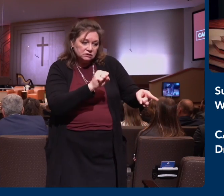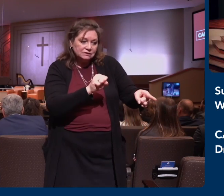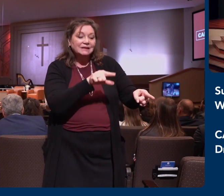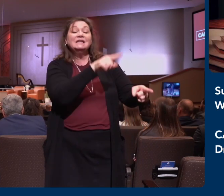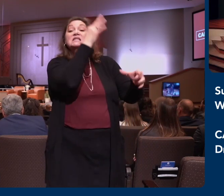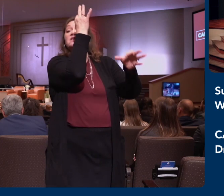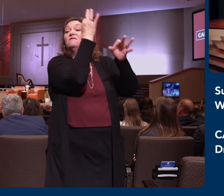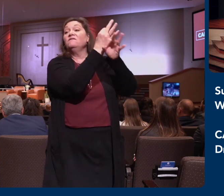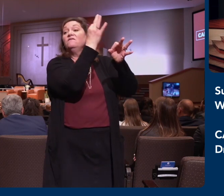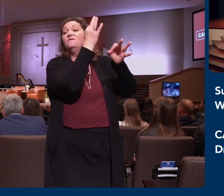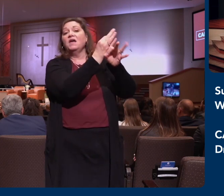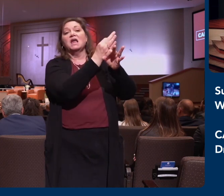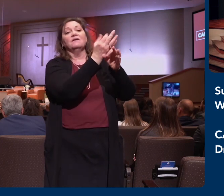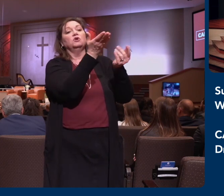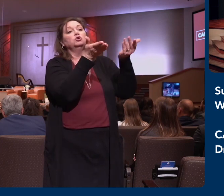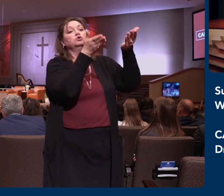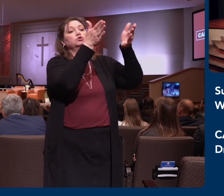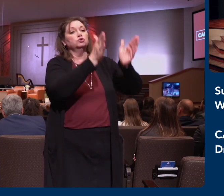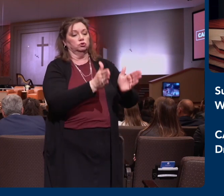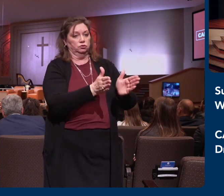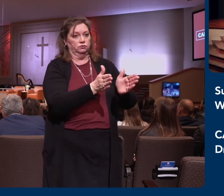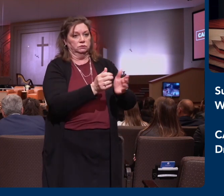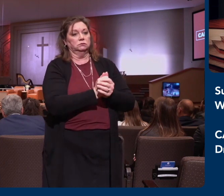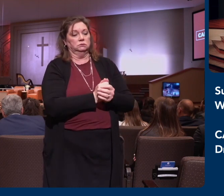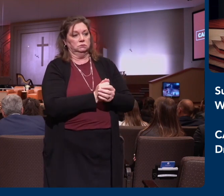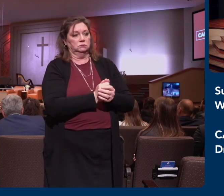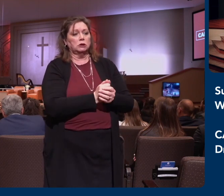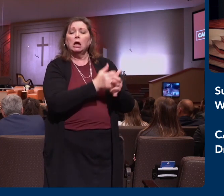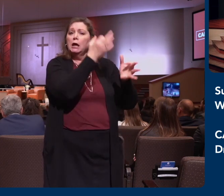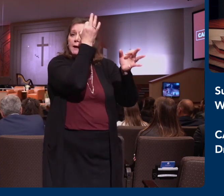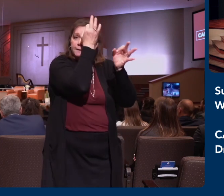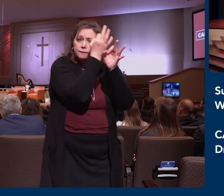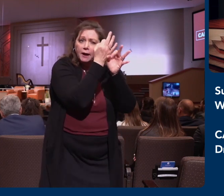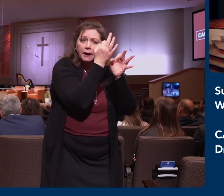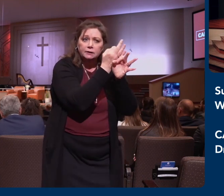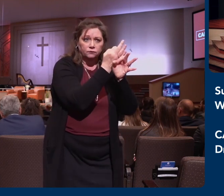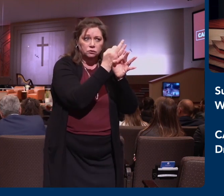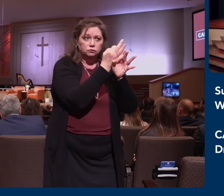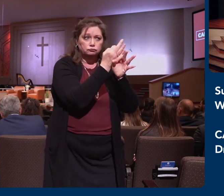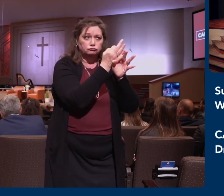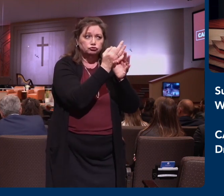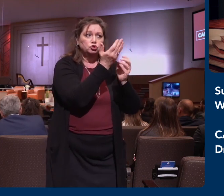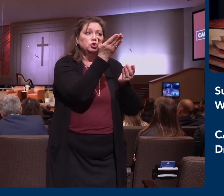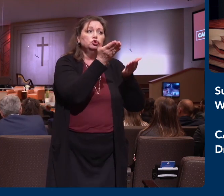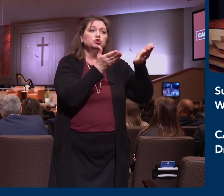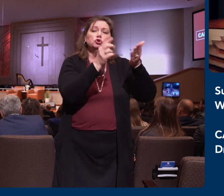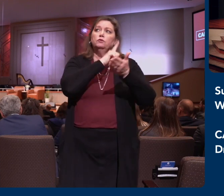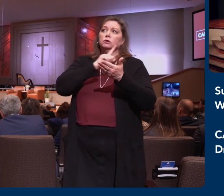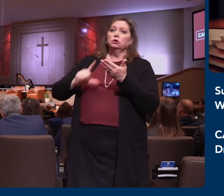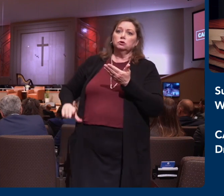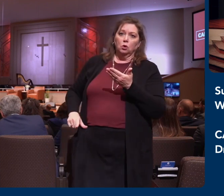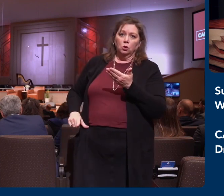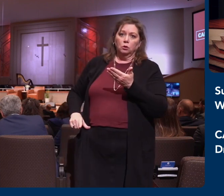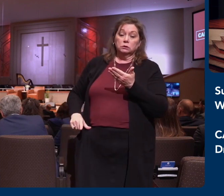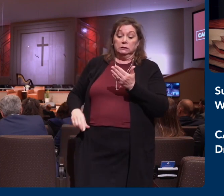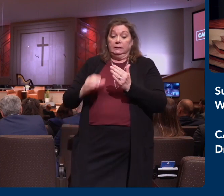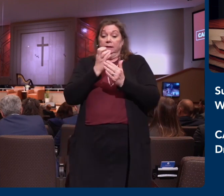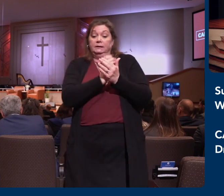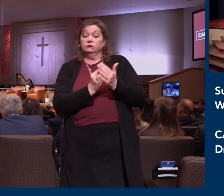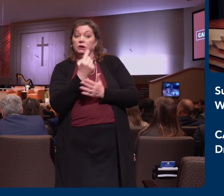minister, a faithful servant of the Lord. But in chapter 1, what you really see in